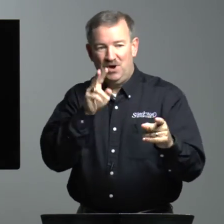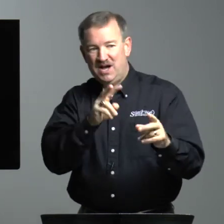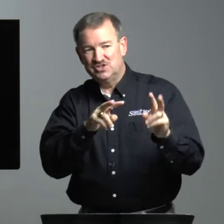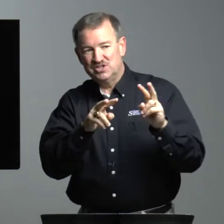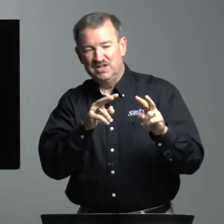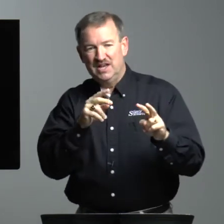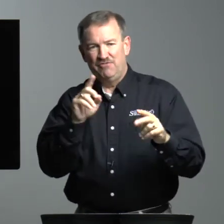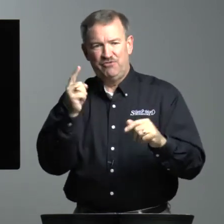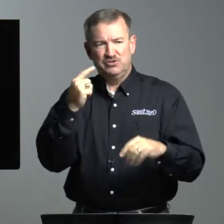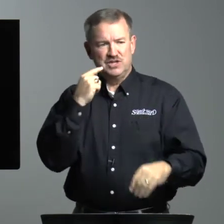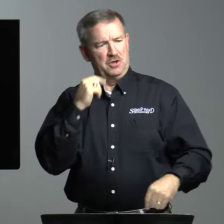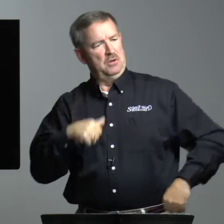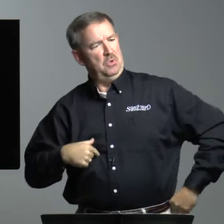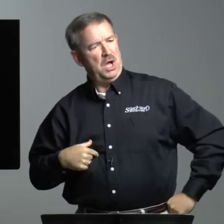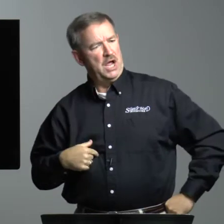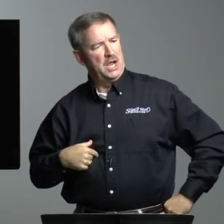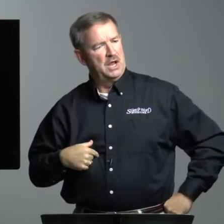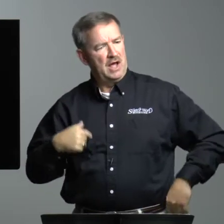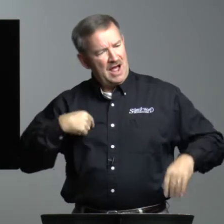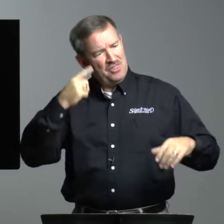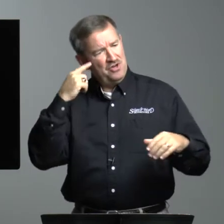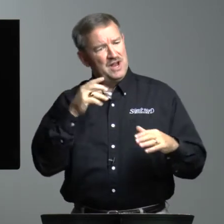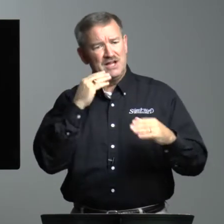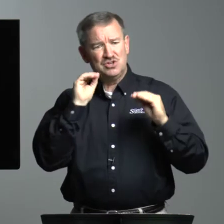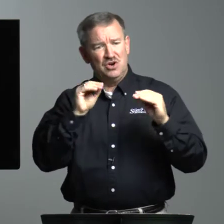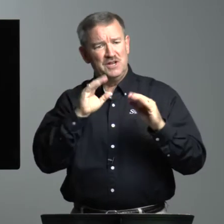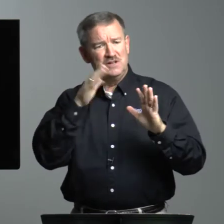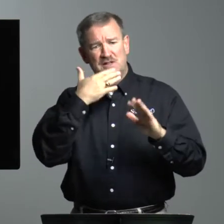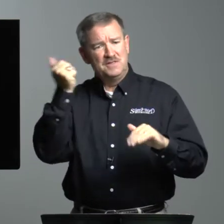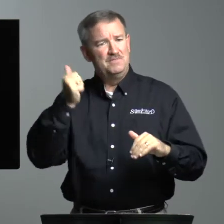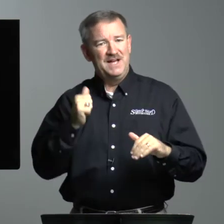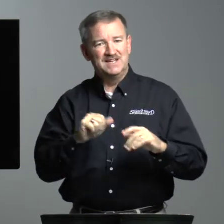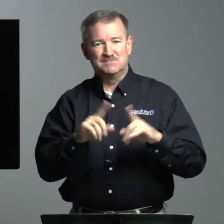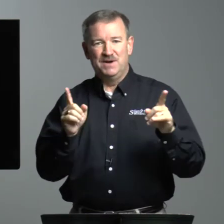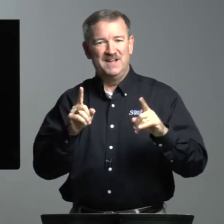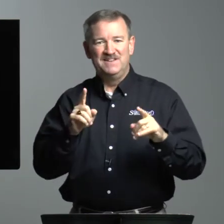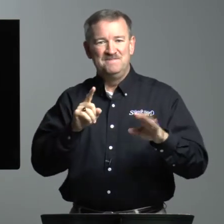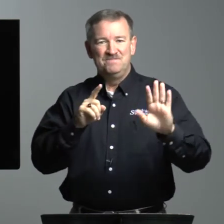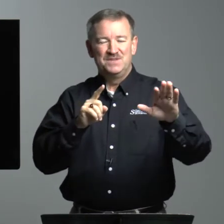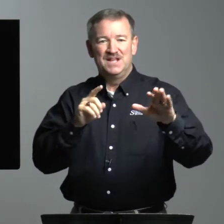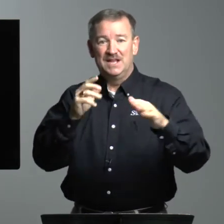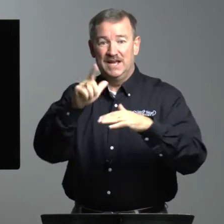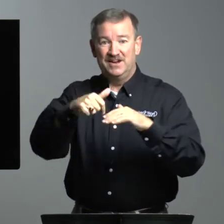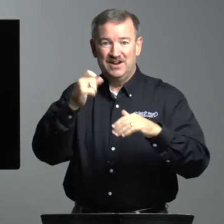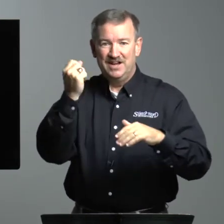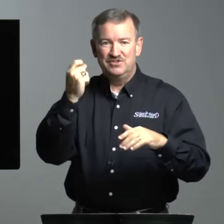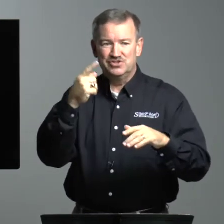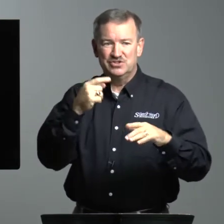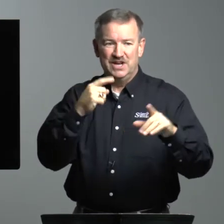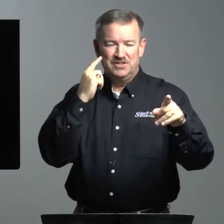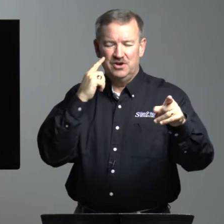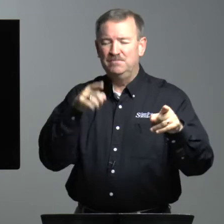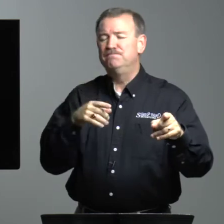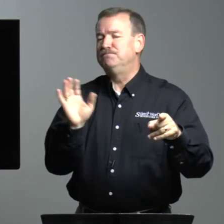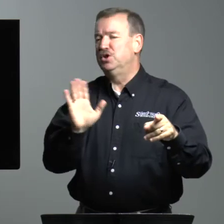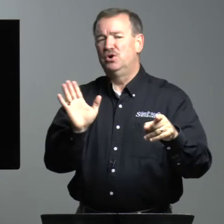watched and at first I thought, wow, I thought I taught it the best. But later I understood. I thought, no,